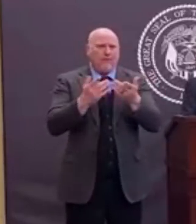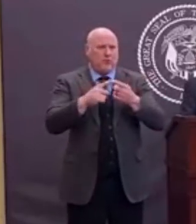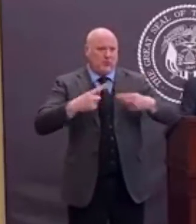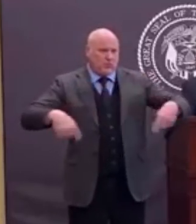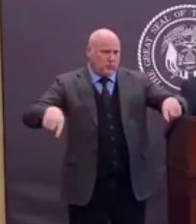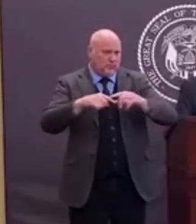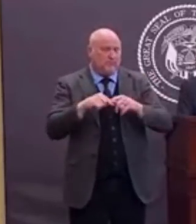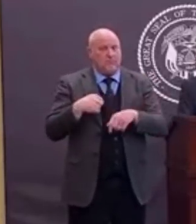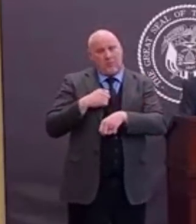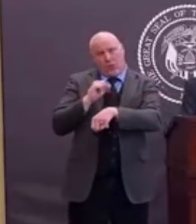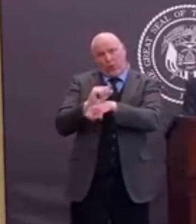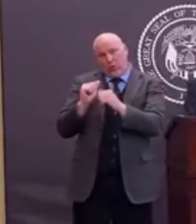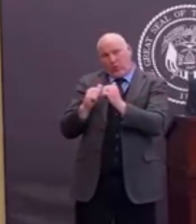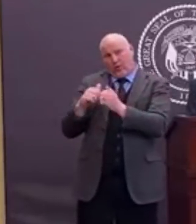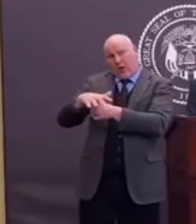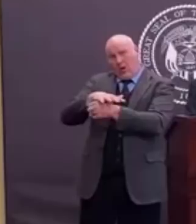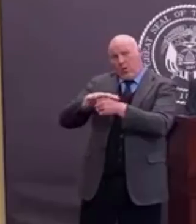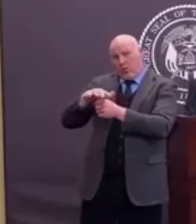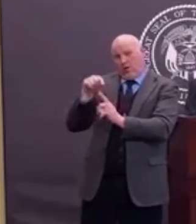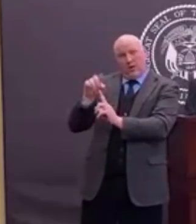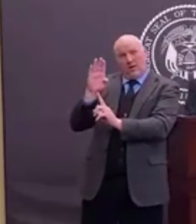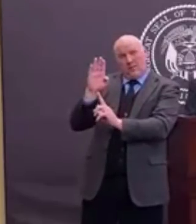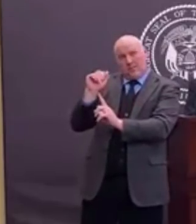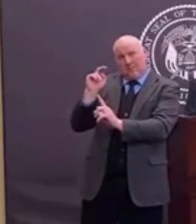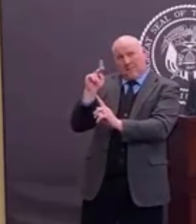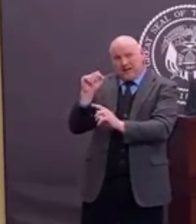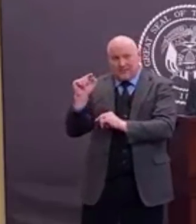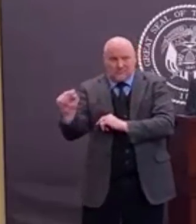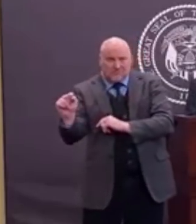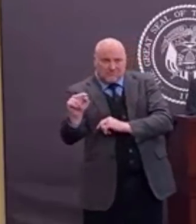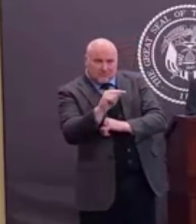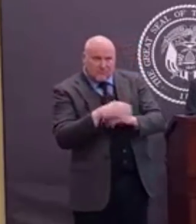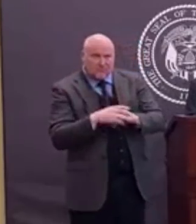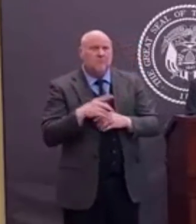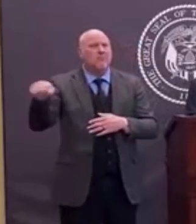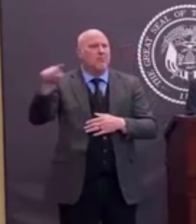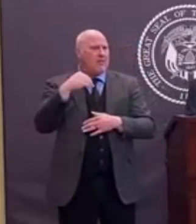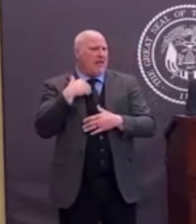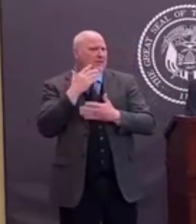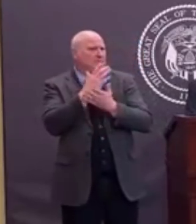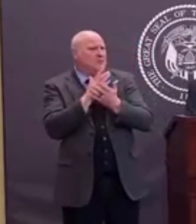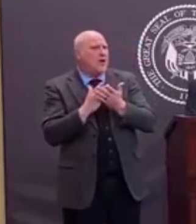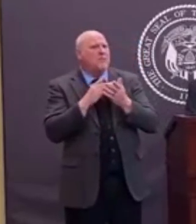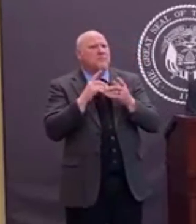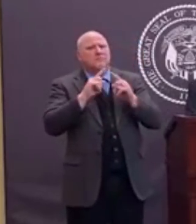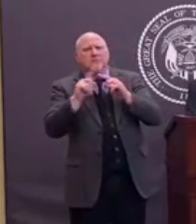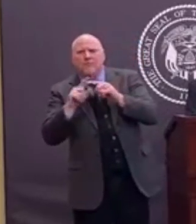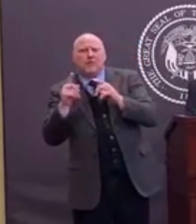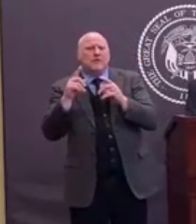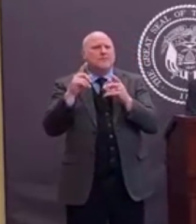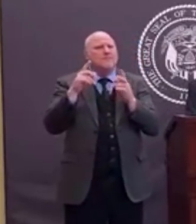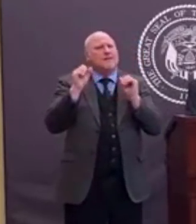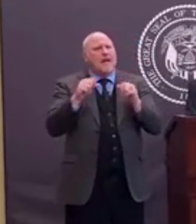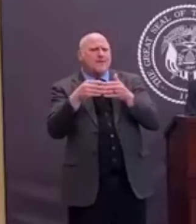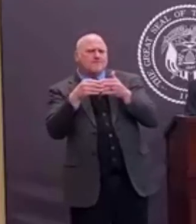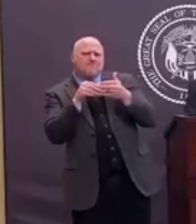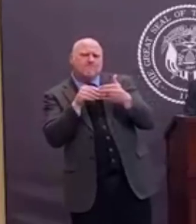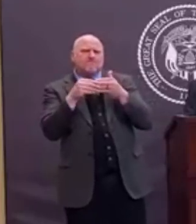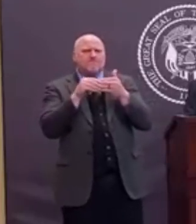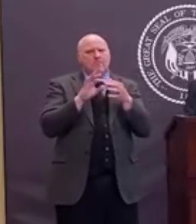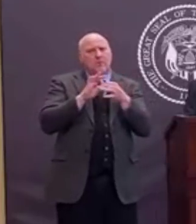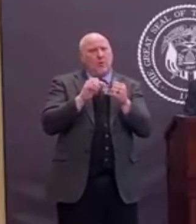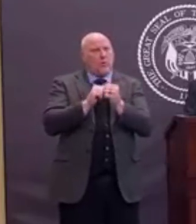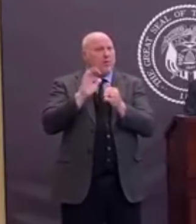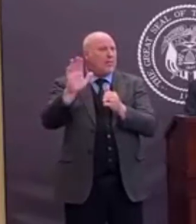our mortgage institutions have an ability for difficult circumstances to give you a